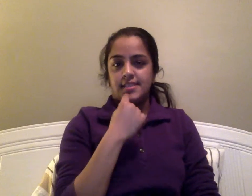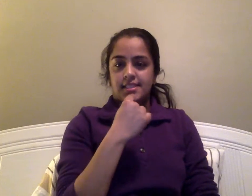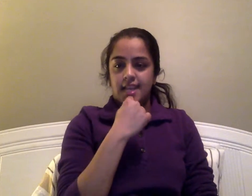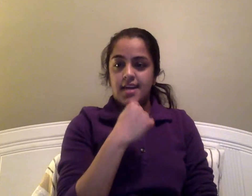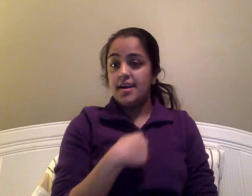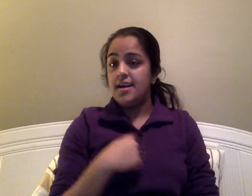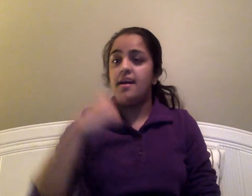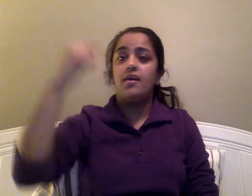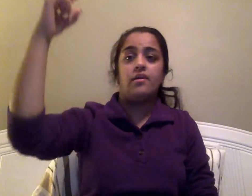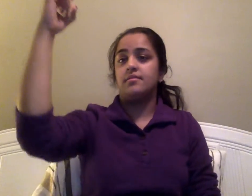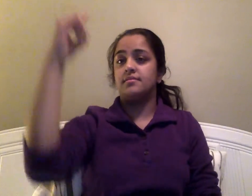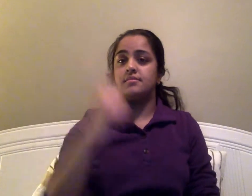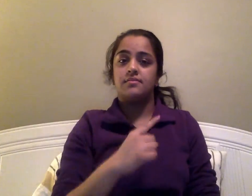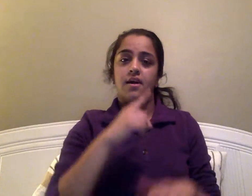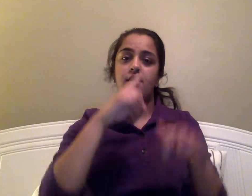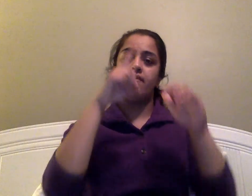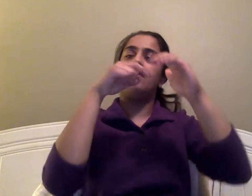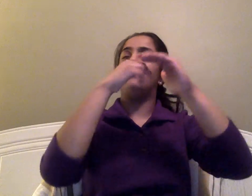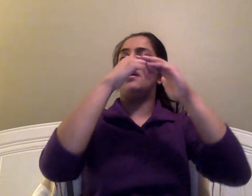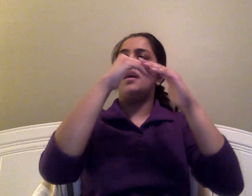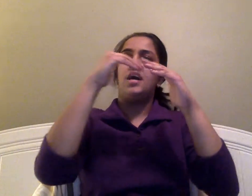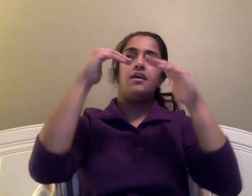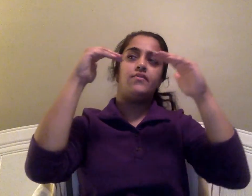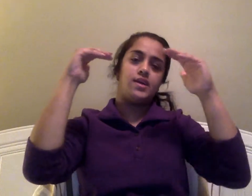said I was sent straight down the river,